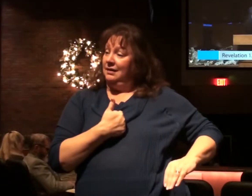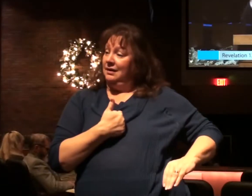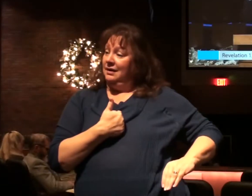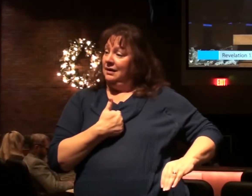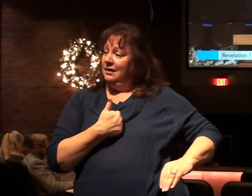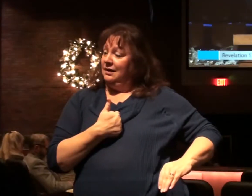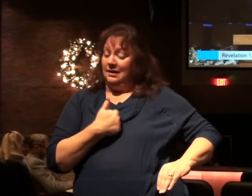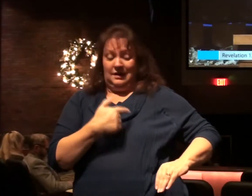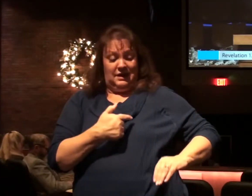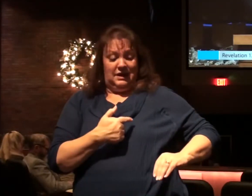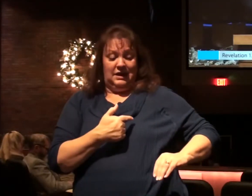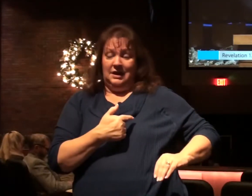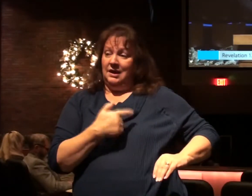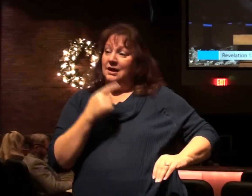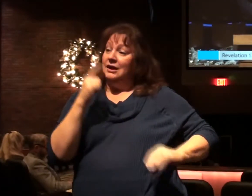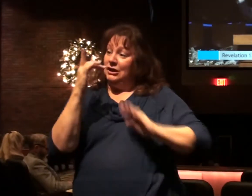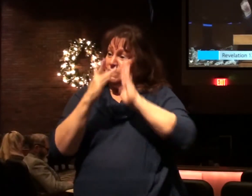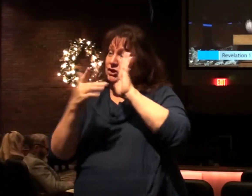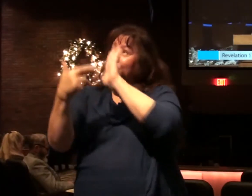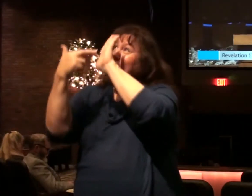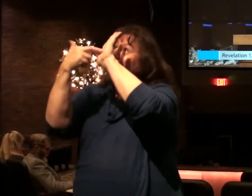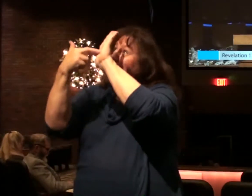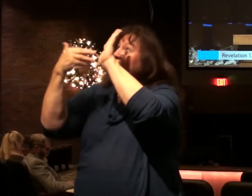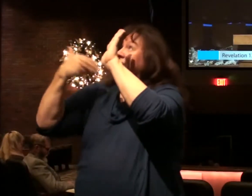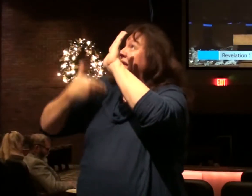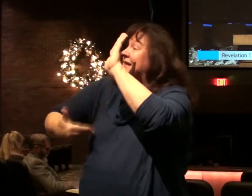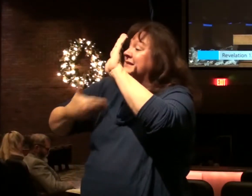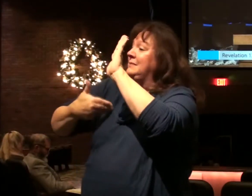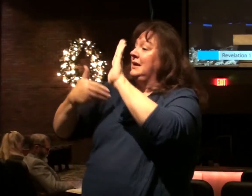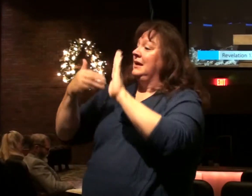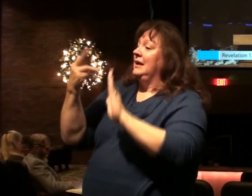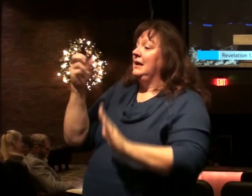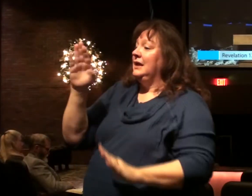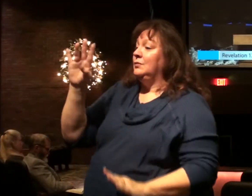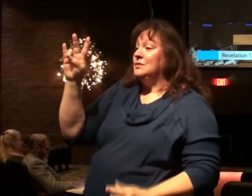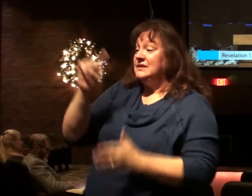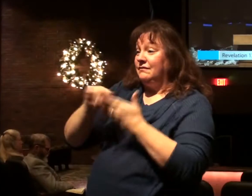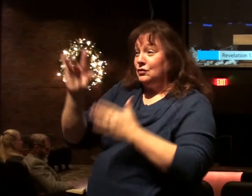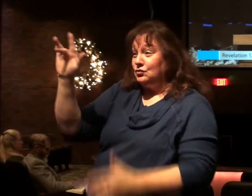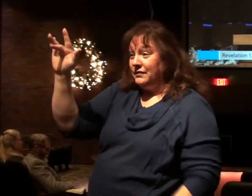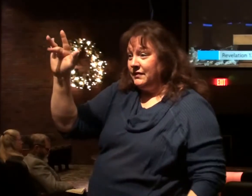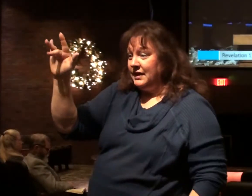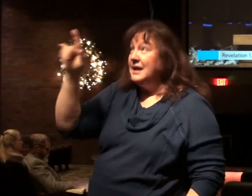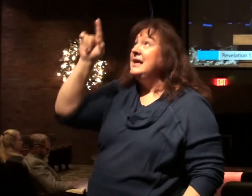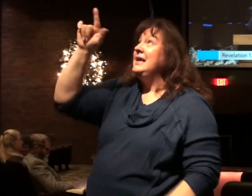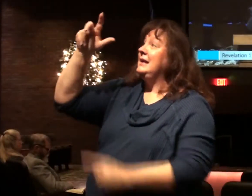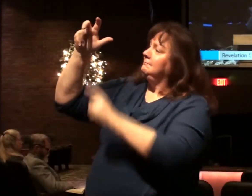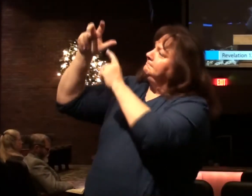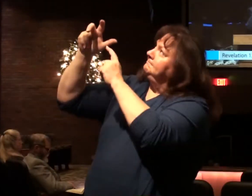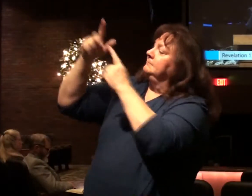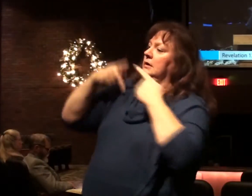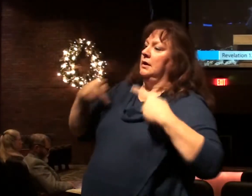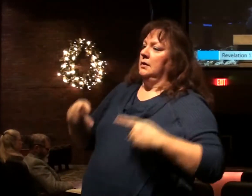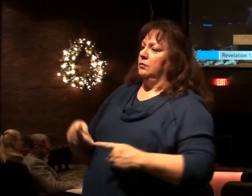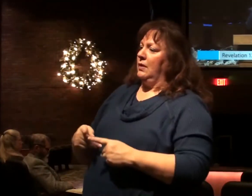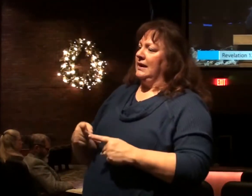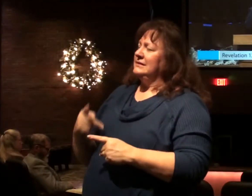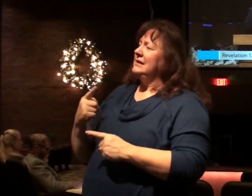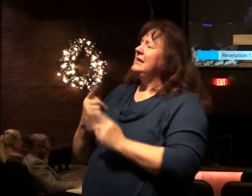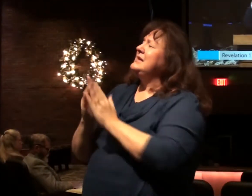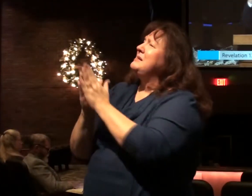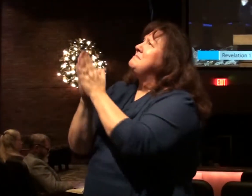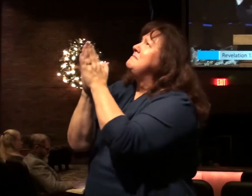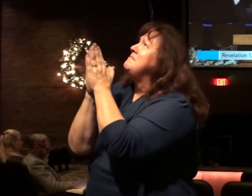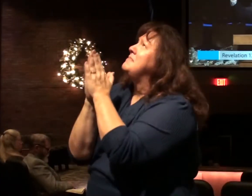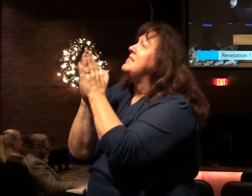the one who represents us in Hebrews chapter 7, verse 25, as our high priest ever living to make